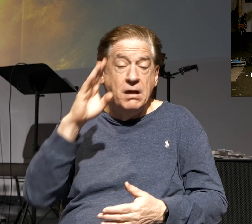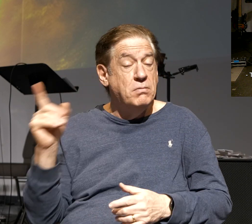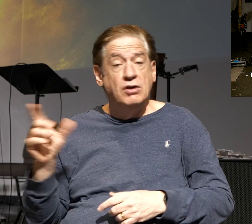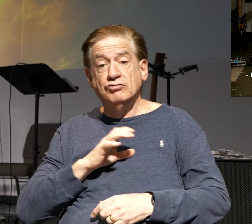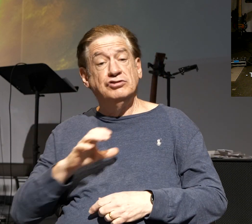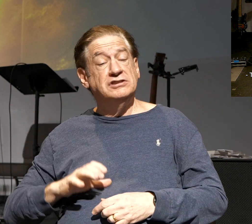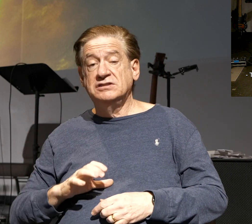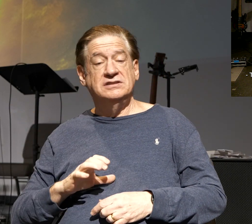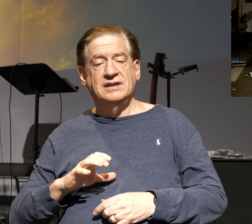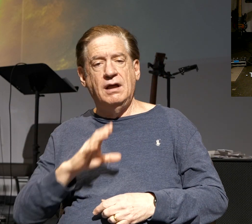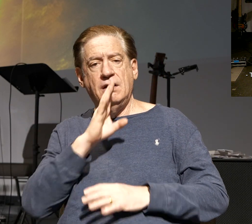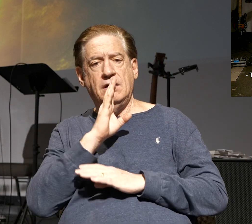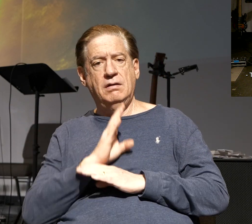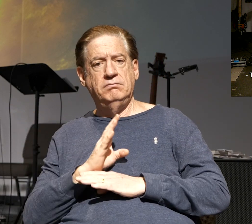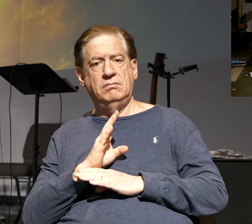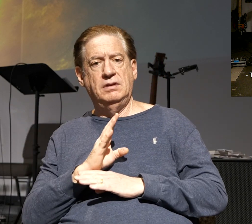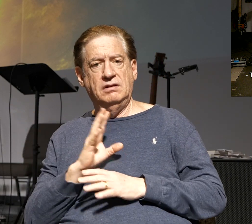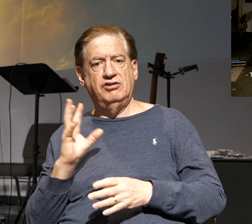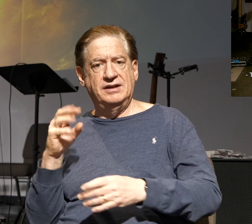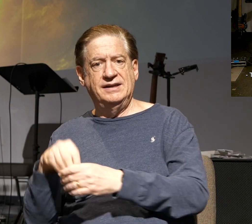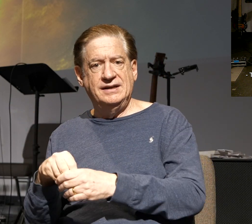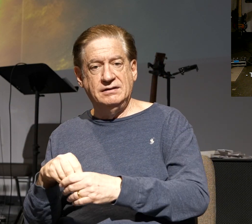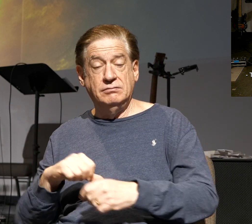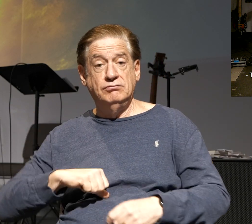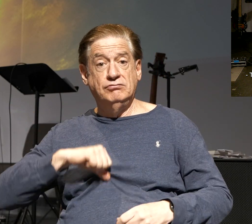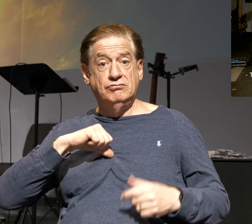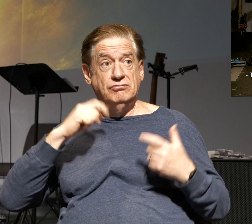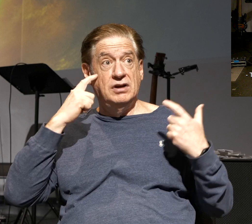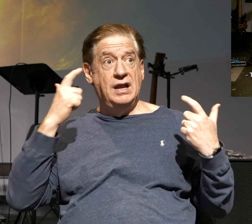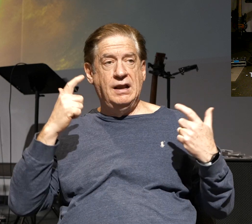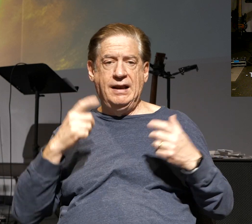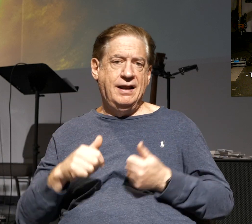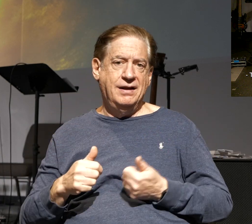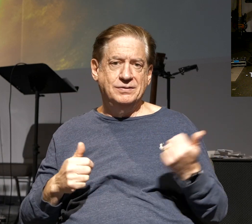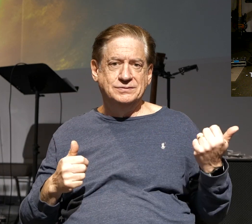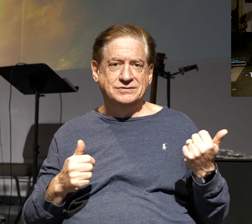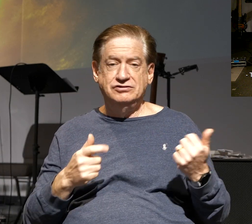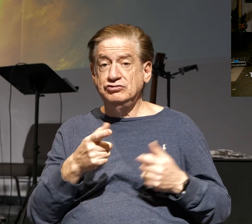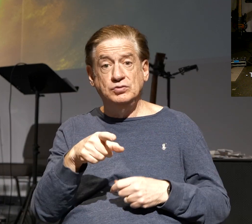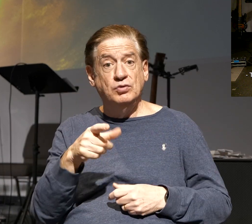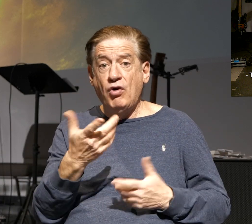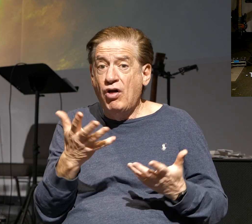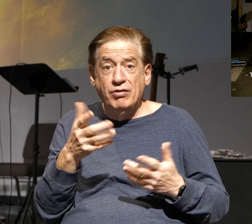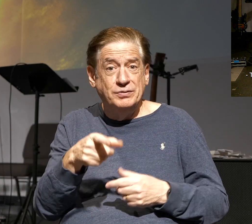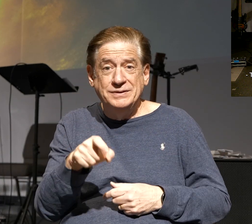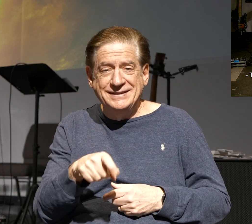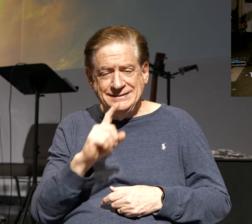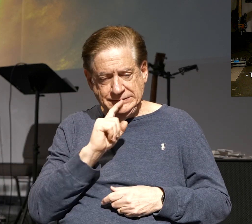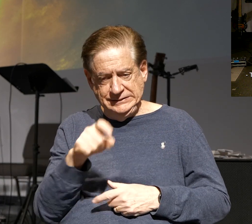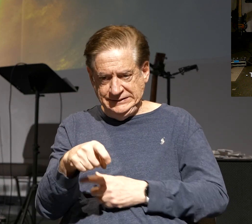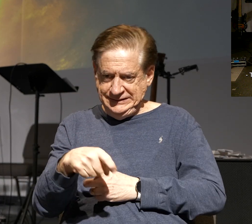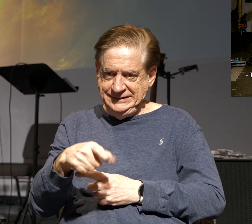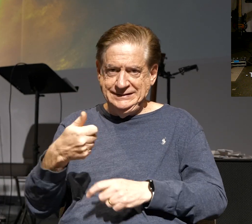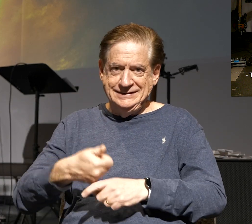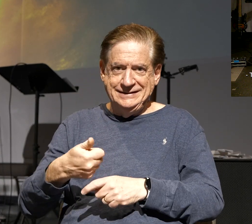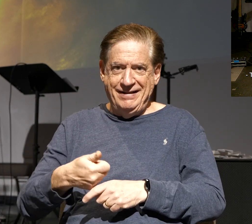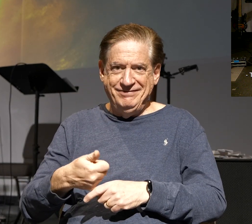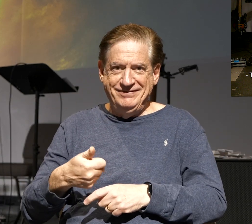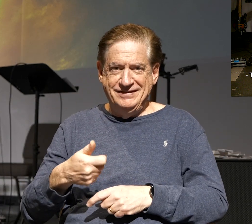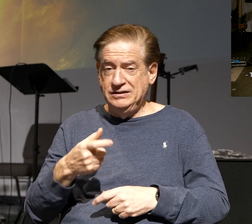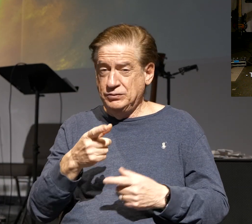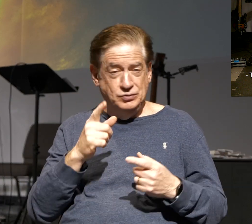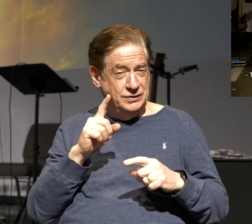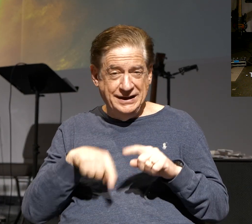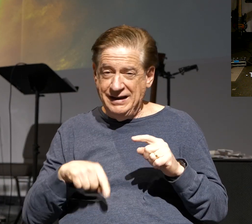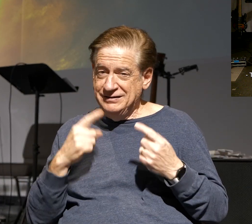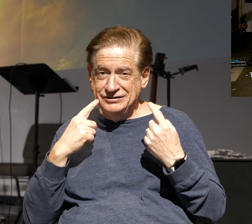the humble are in, the proud are out. All you need is need. You receive it. You don't achieve it. You receive it